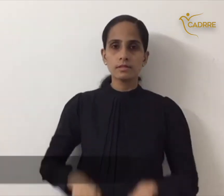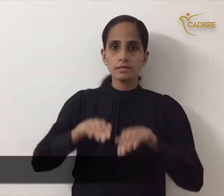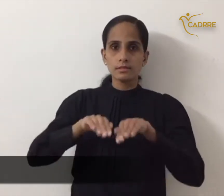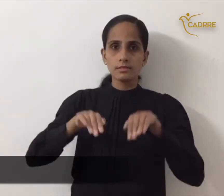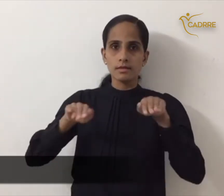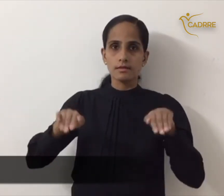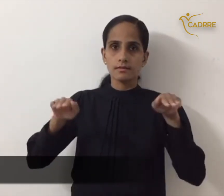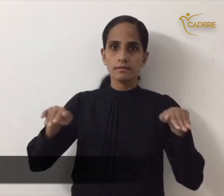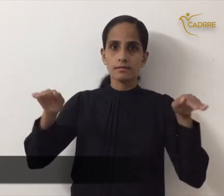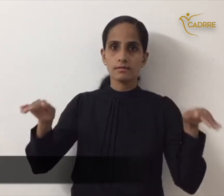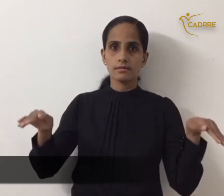children